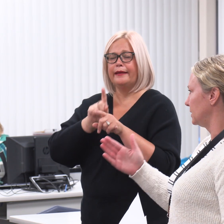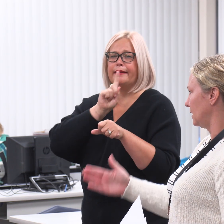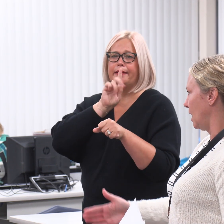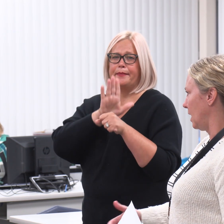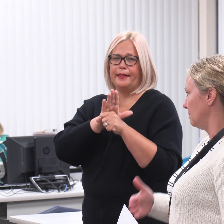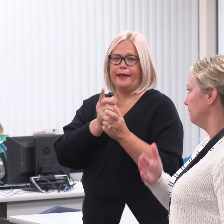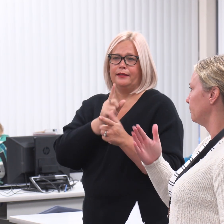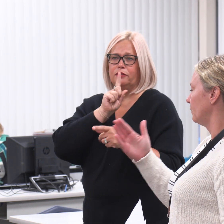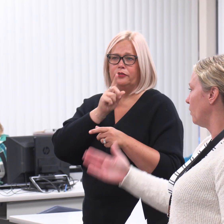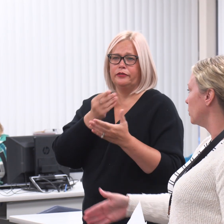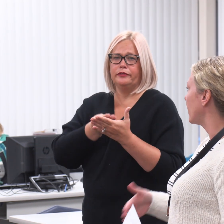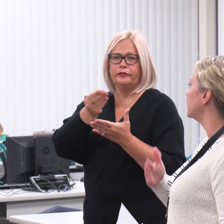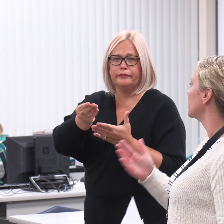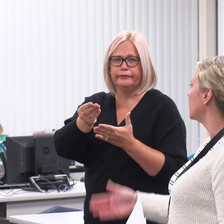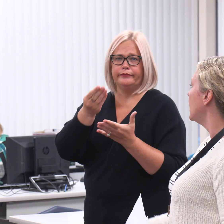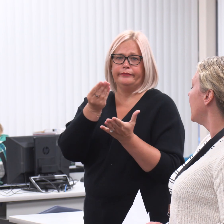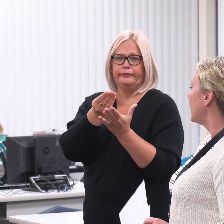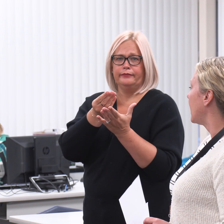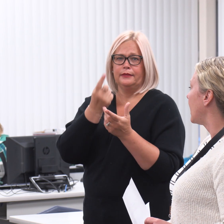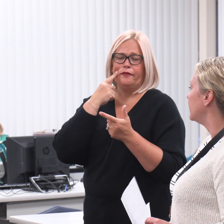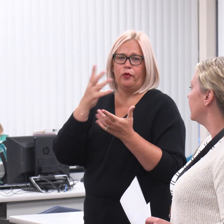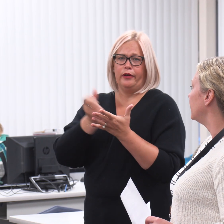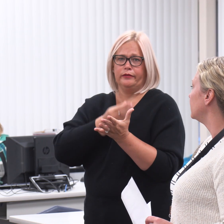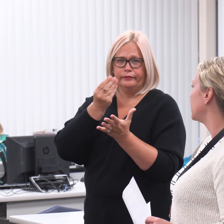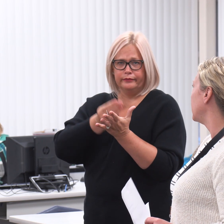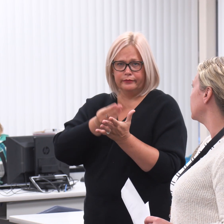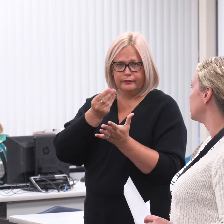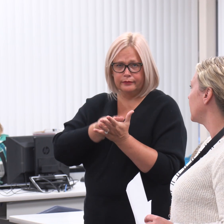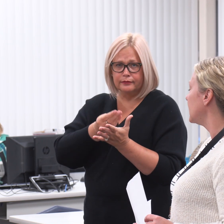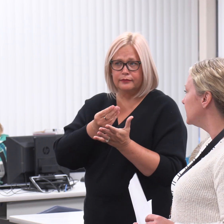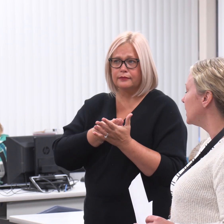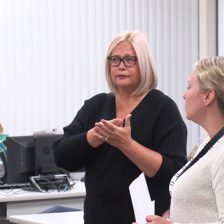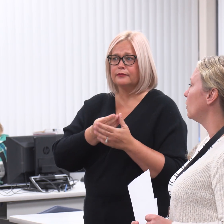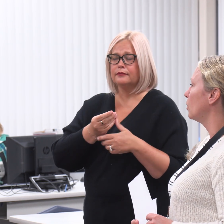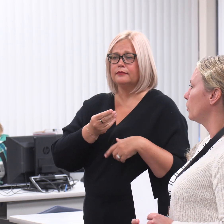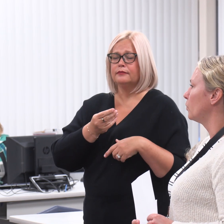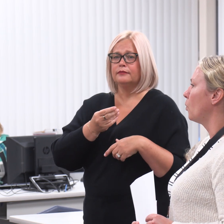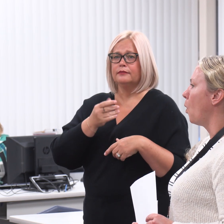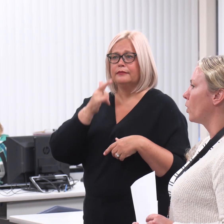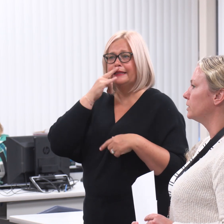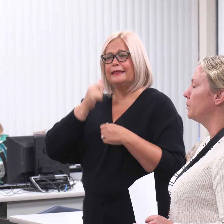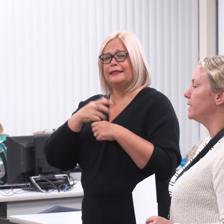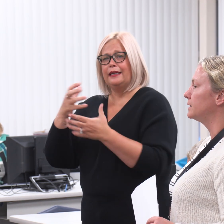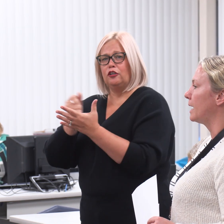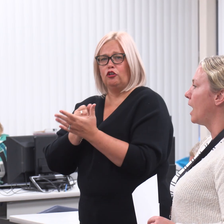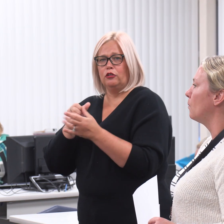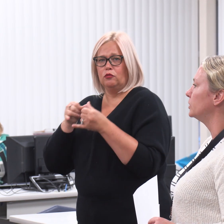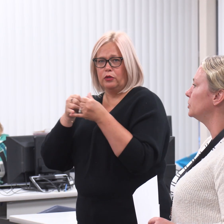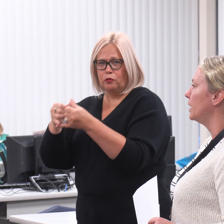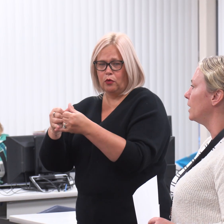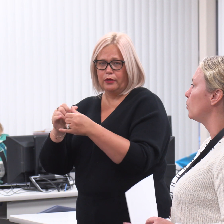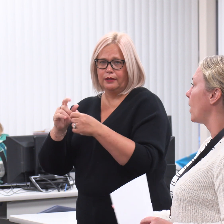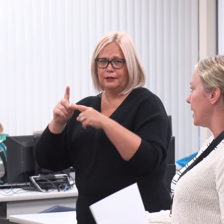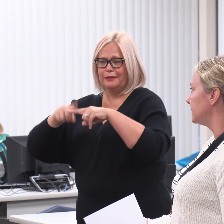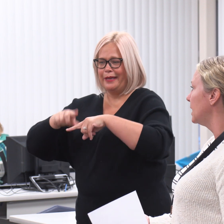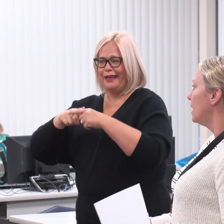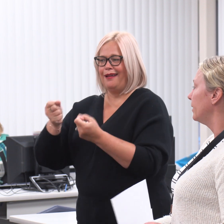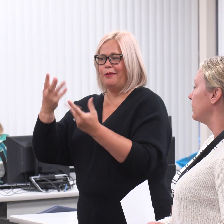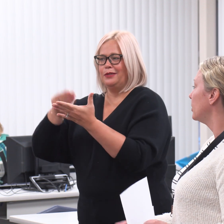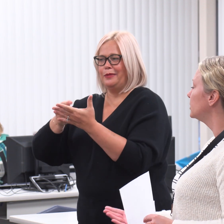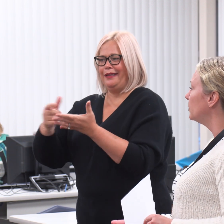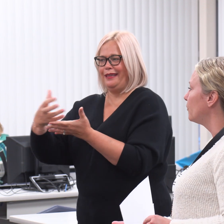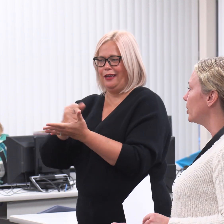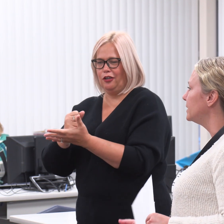based fundraiser and the kids can earn rewards based on how much they raise.